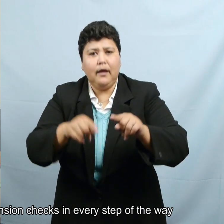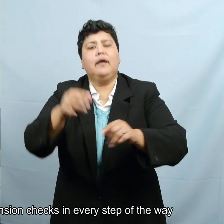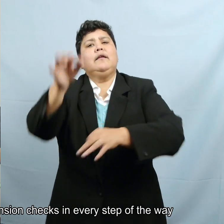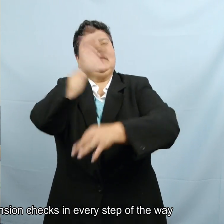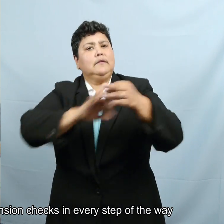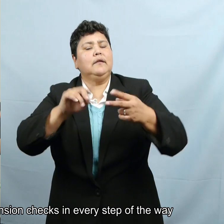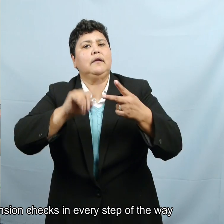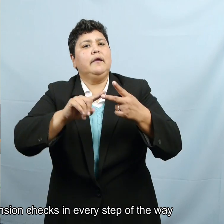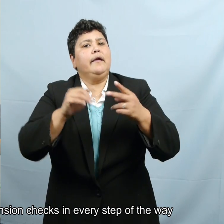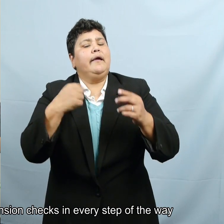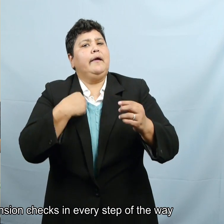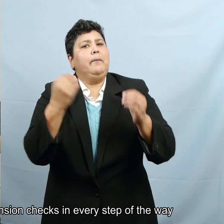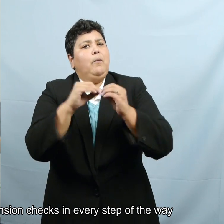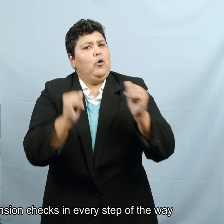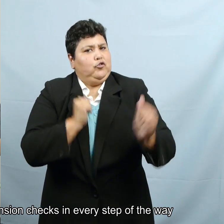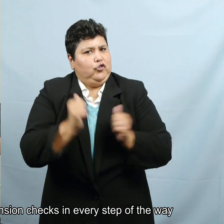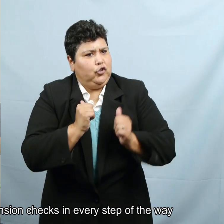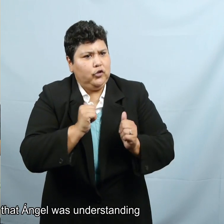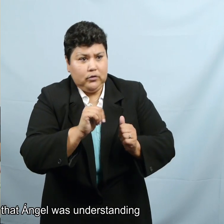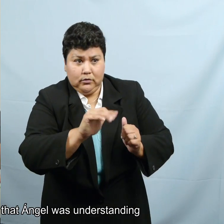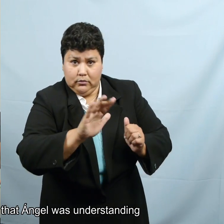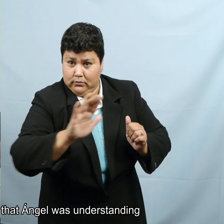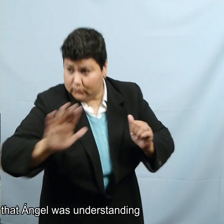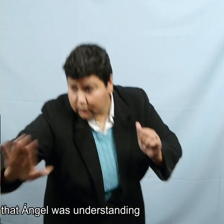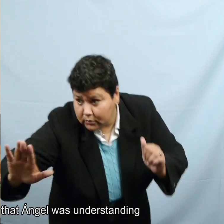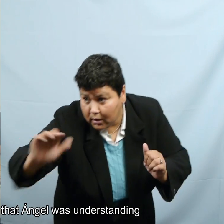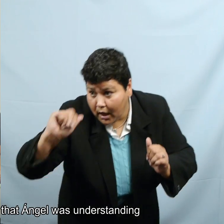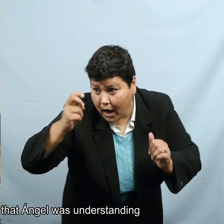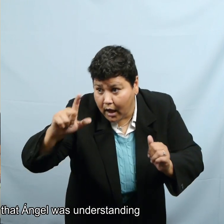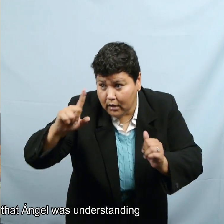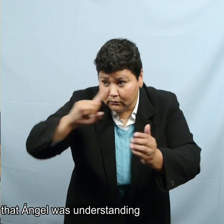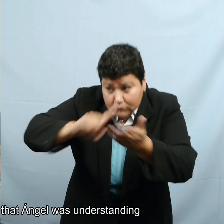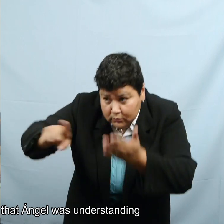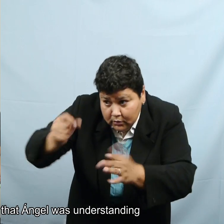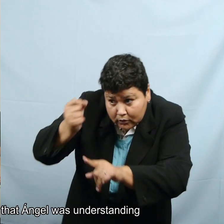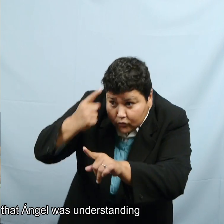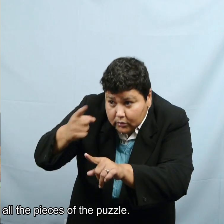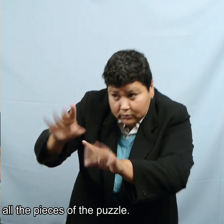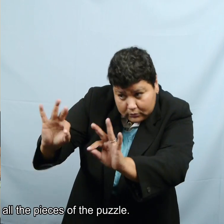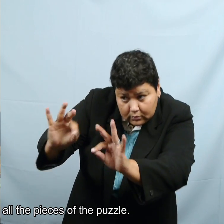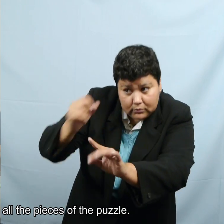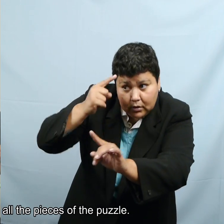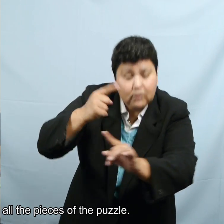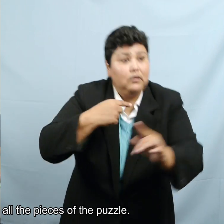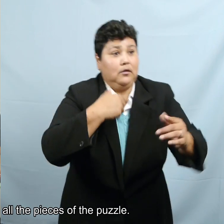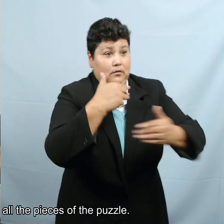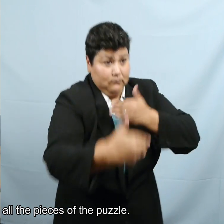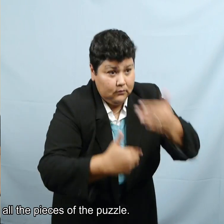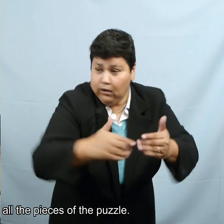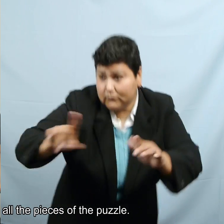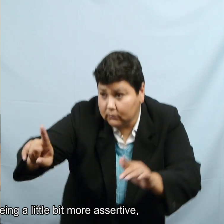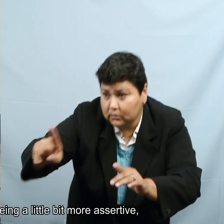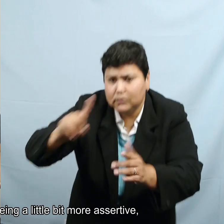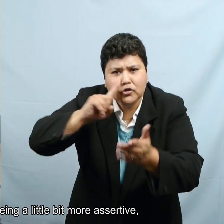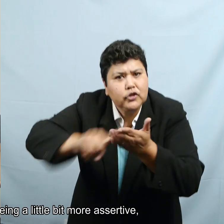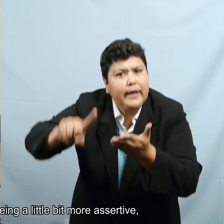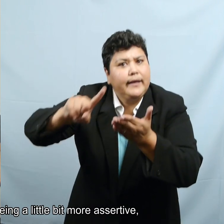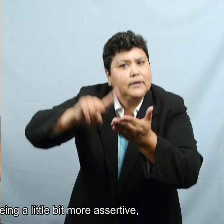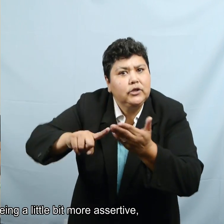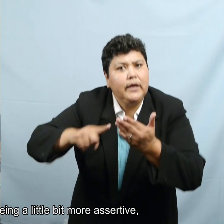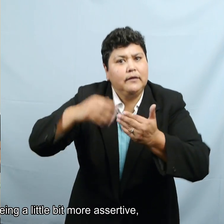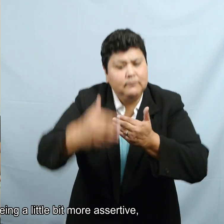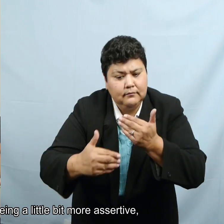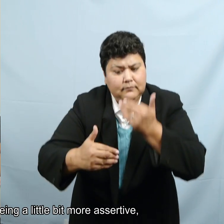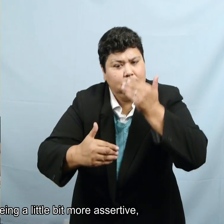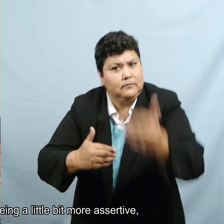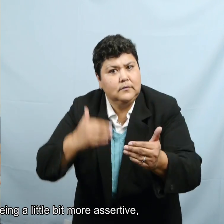checks in every step of the way to make sure that Angel was understanding and getting all the pieces of the puzzle. And so